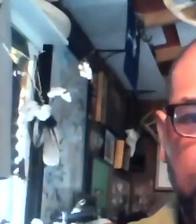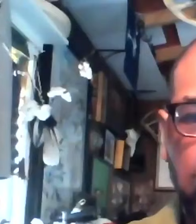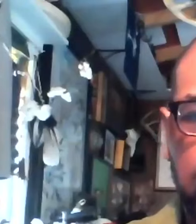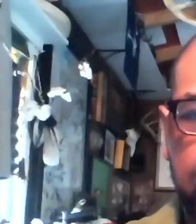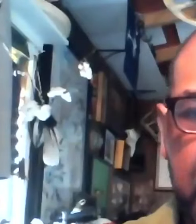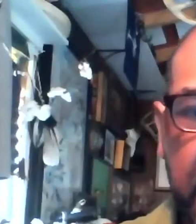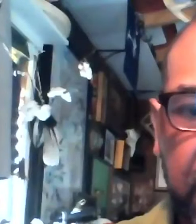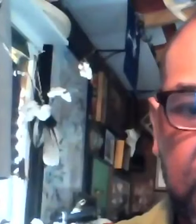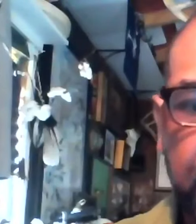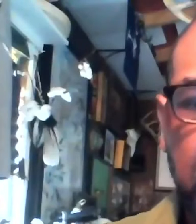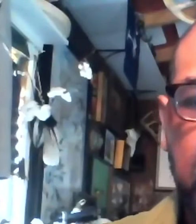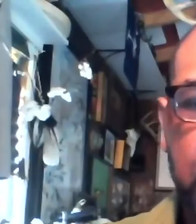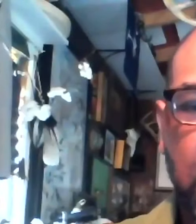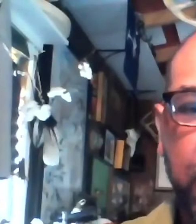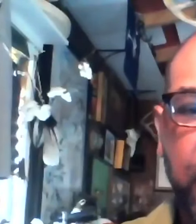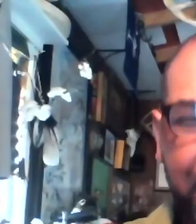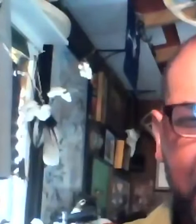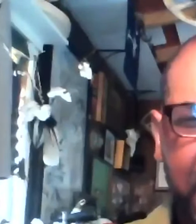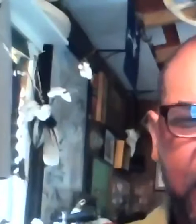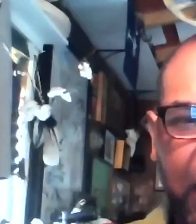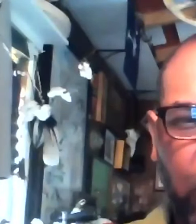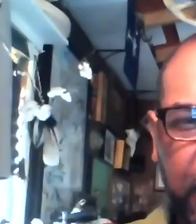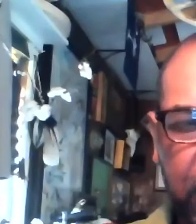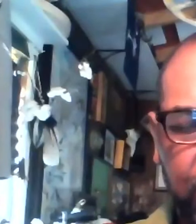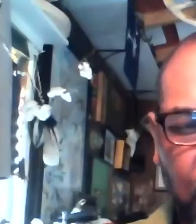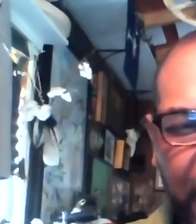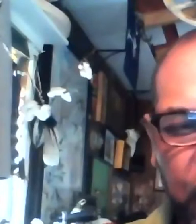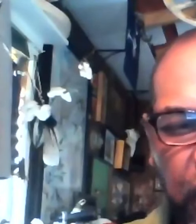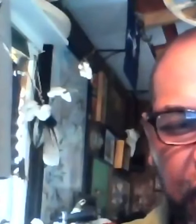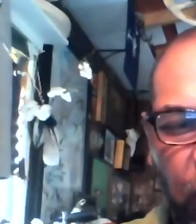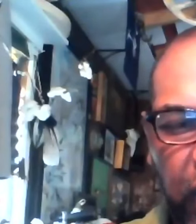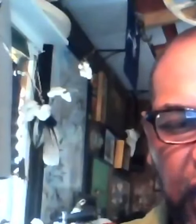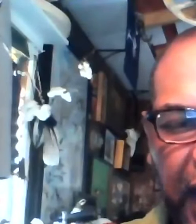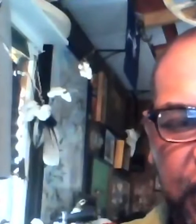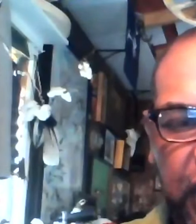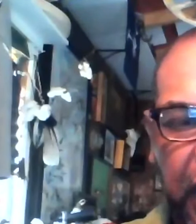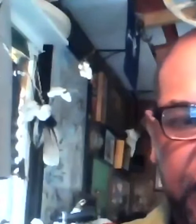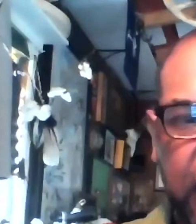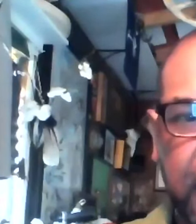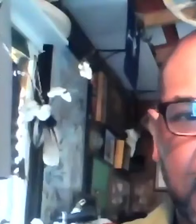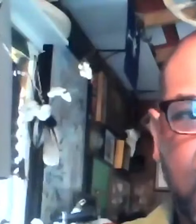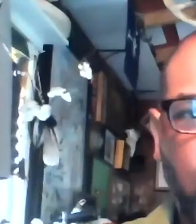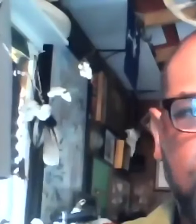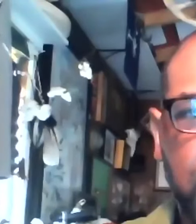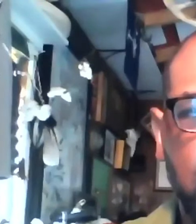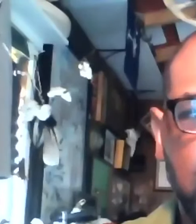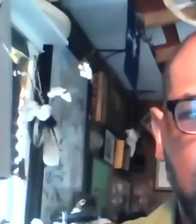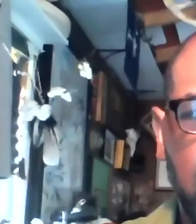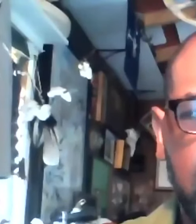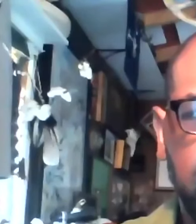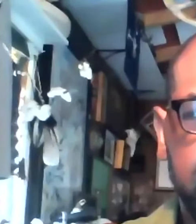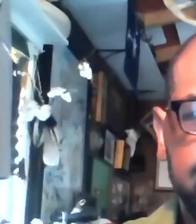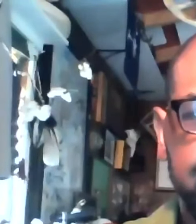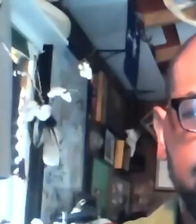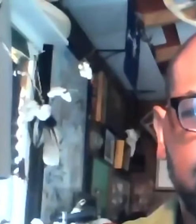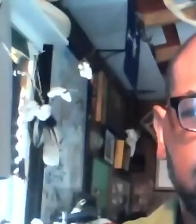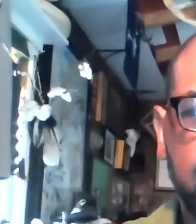this journey together with other beings. And so, with that being said, want to try to share an ornithology lesson with you